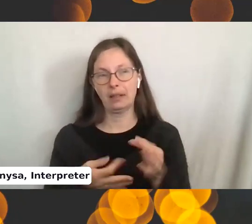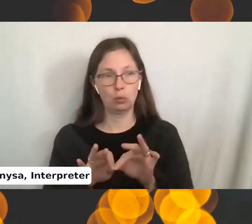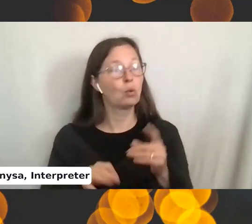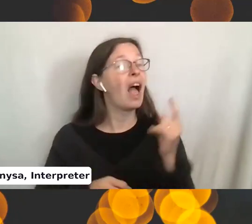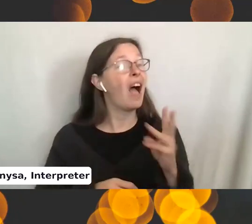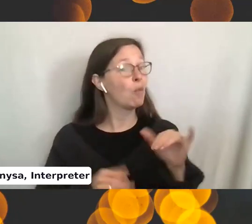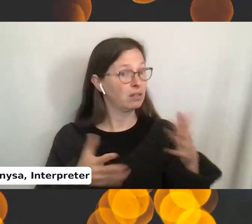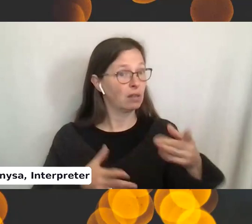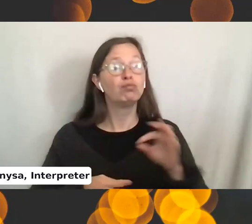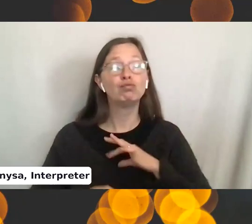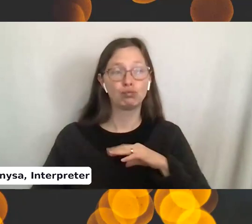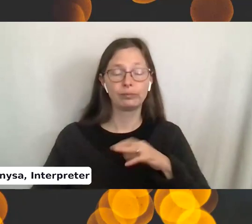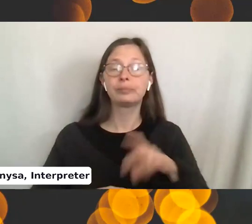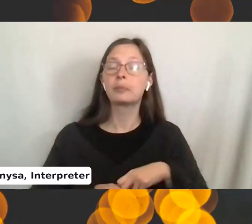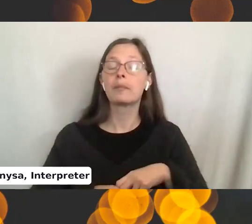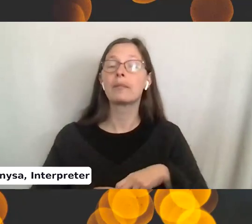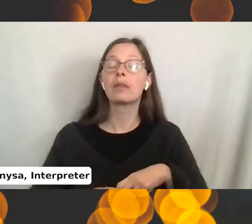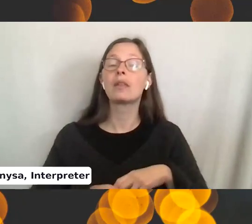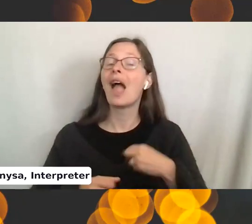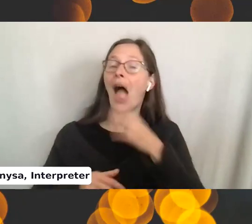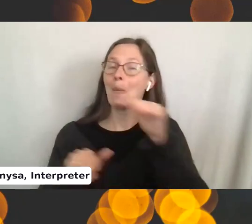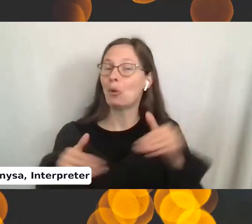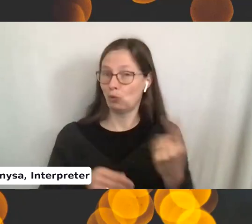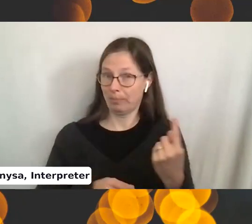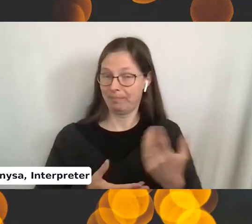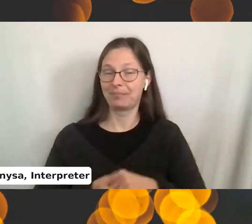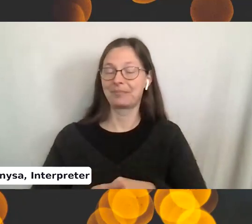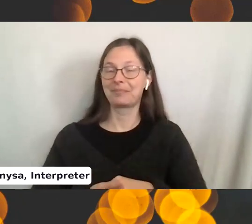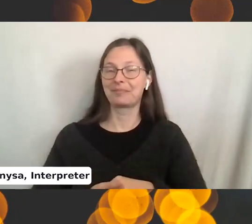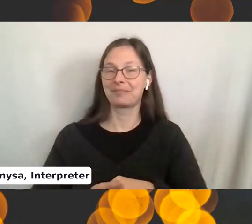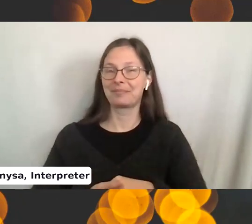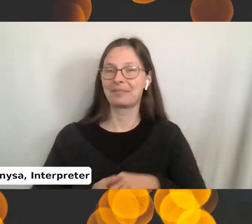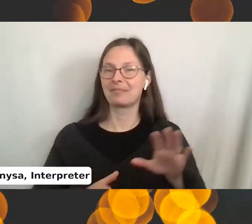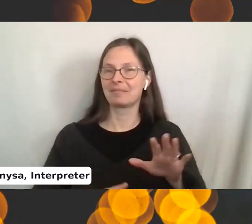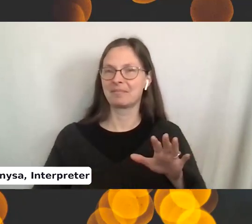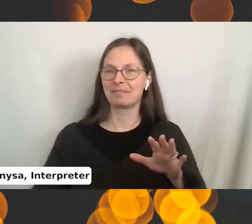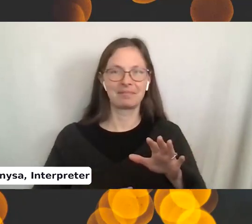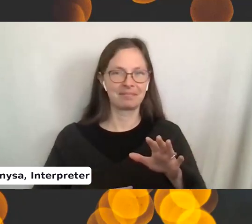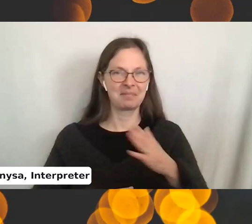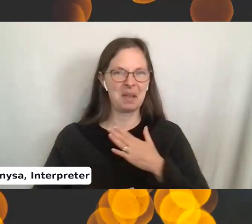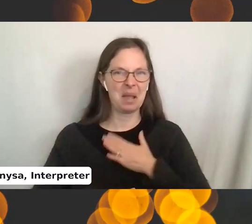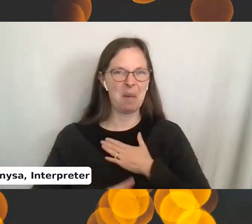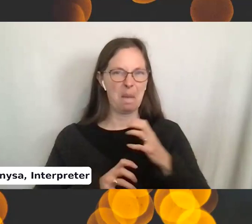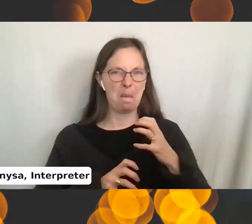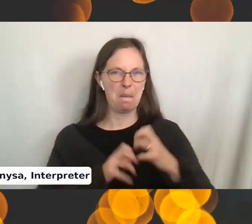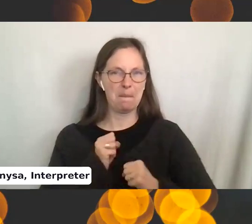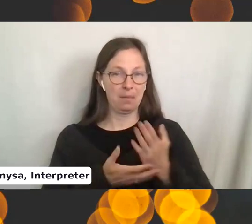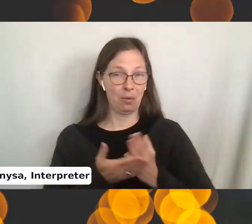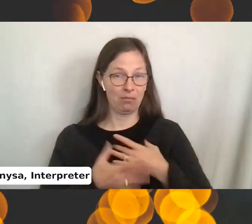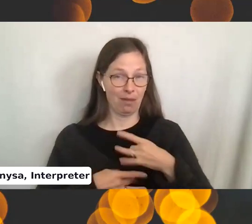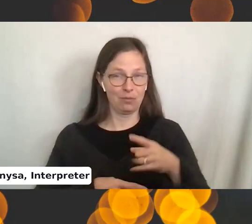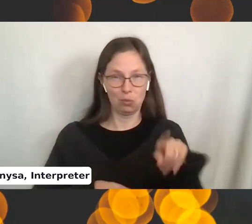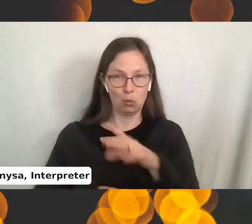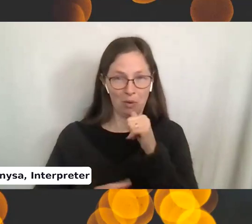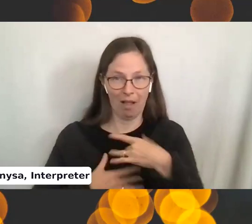So I'm going to introduce something that the mean part of me likes. You guys aren't going to like it. It's called